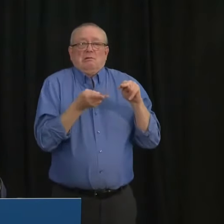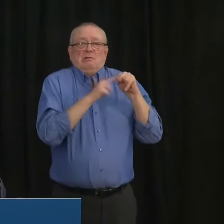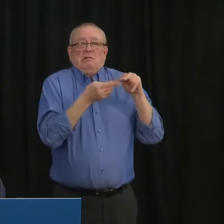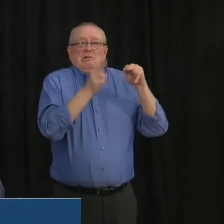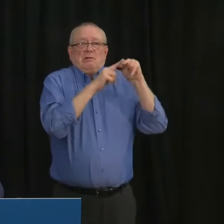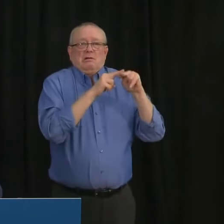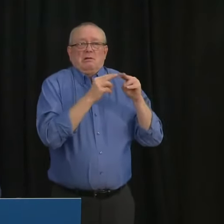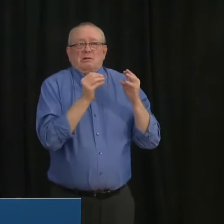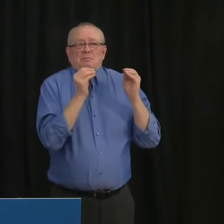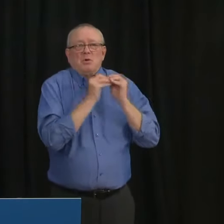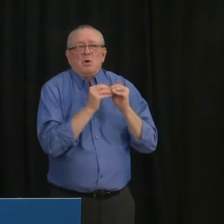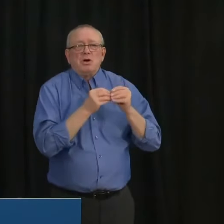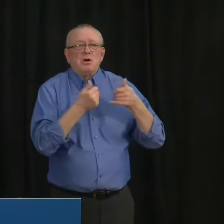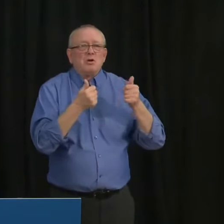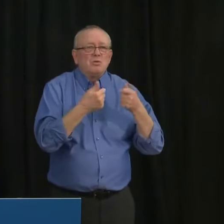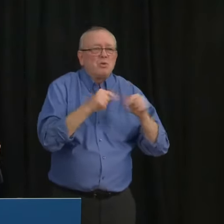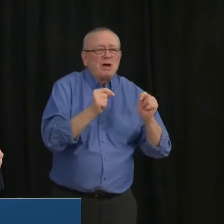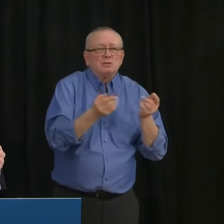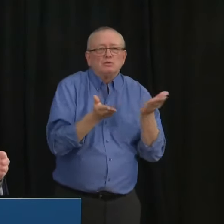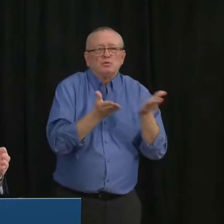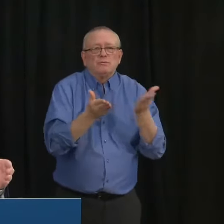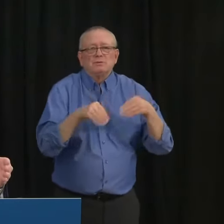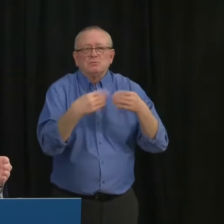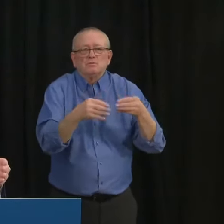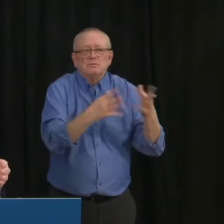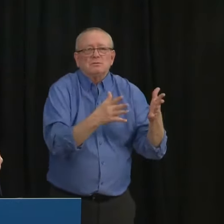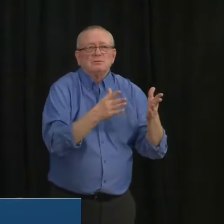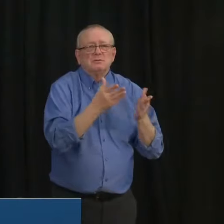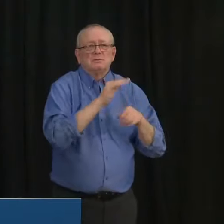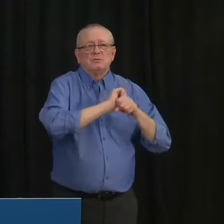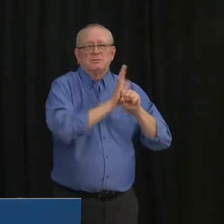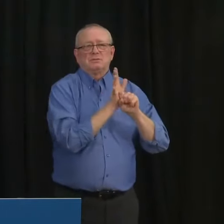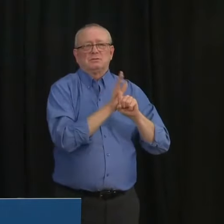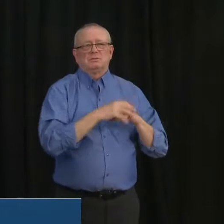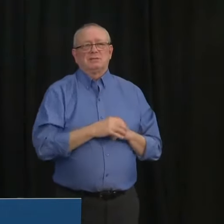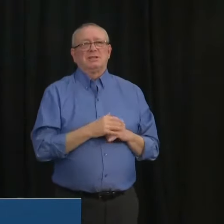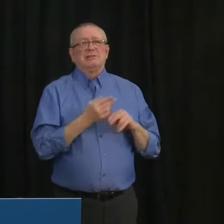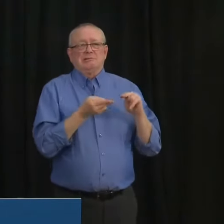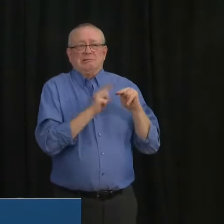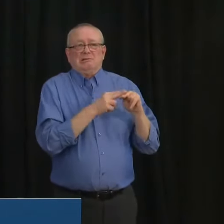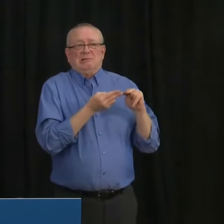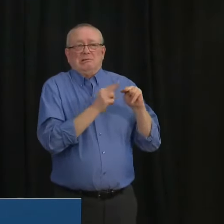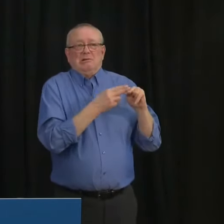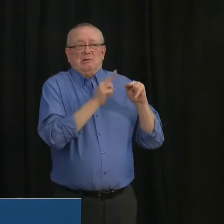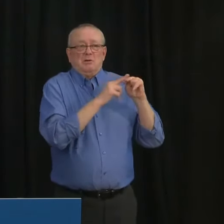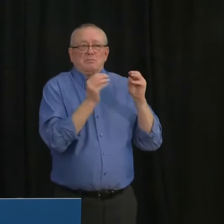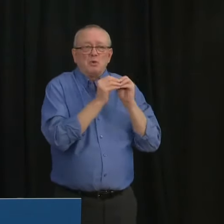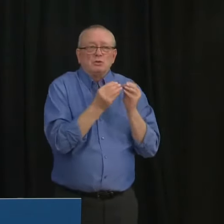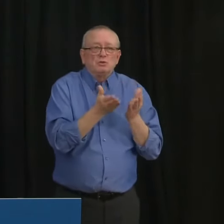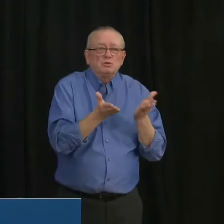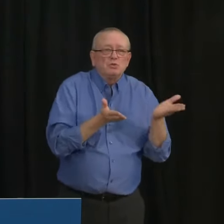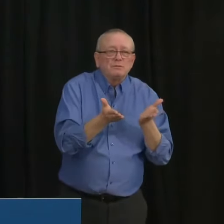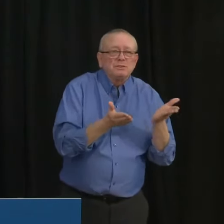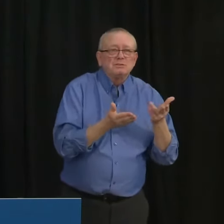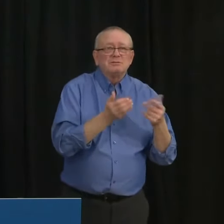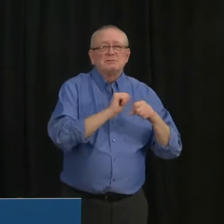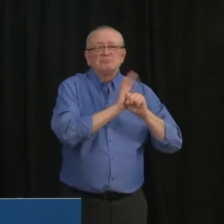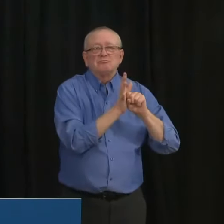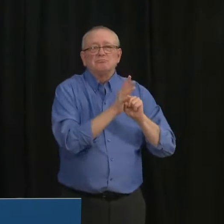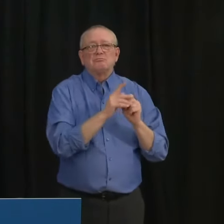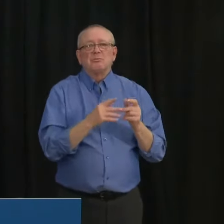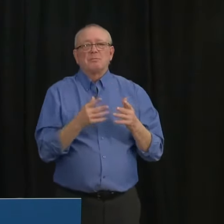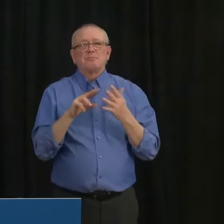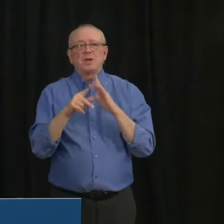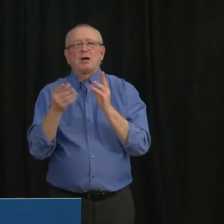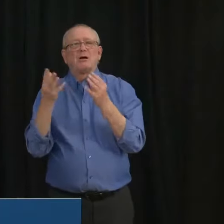surge. But as we increase that capacity, it comes at a real cost. A cost to